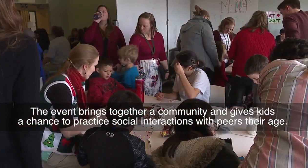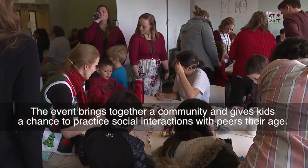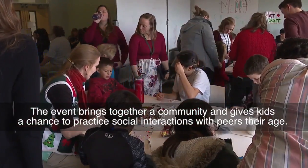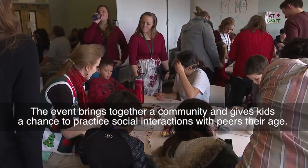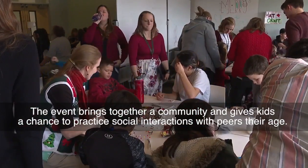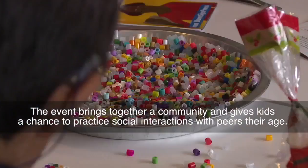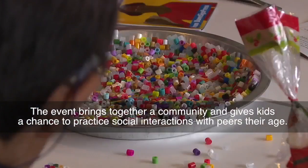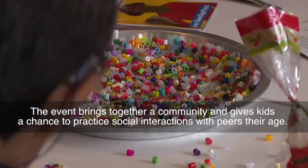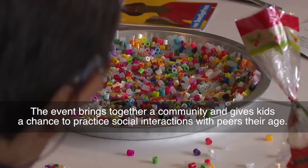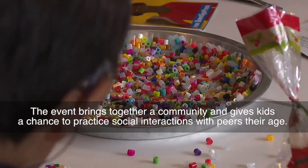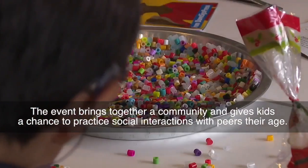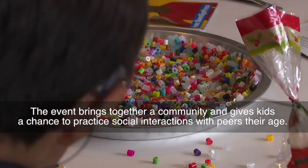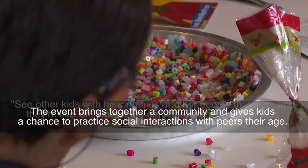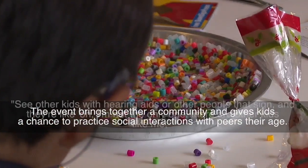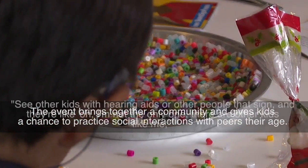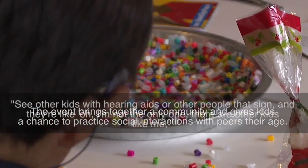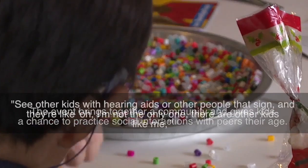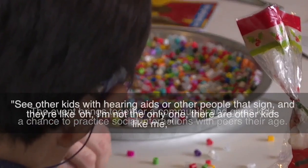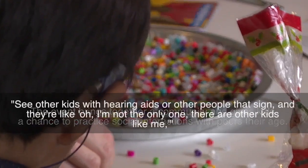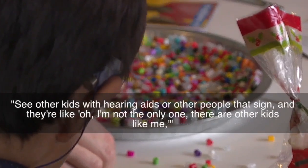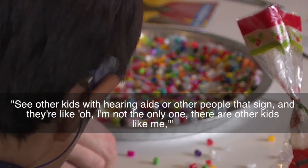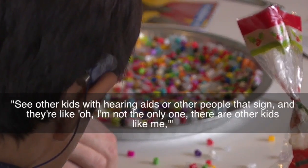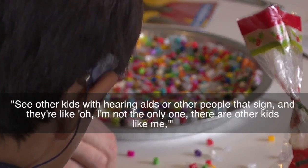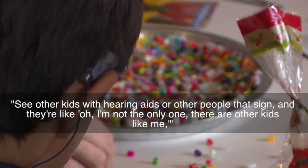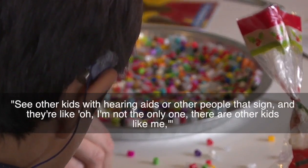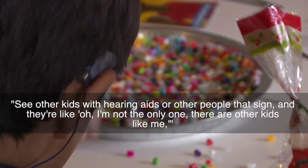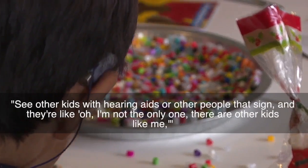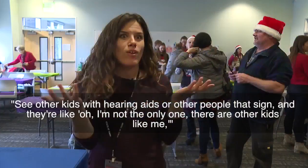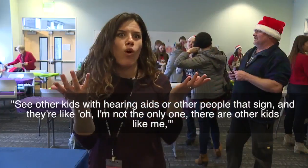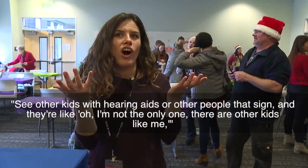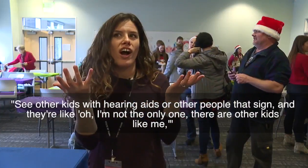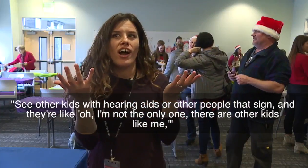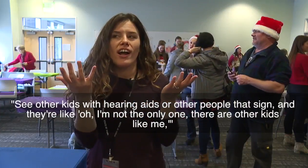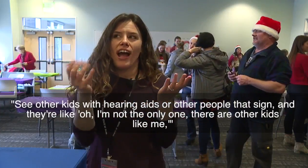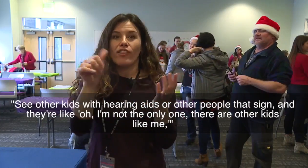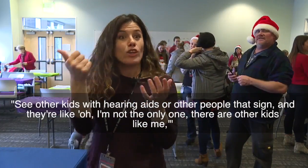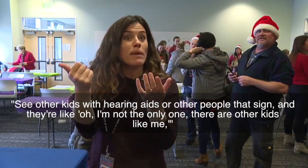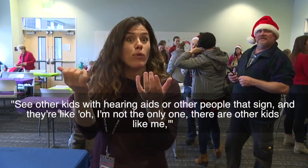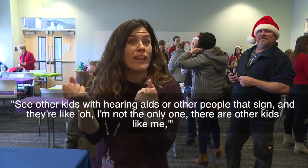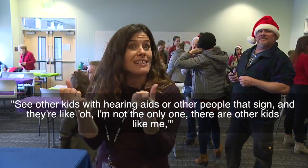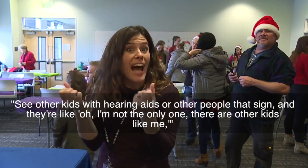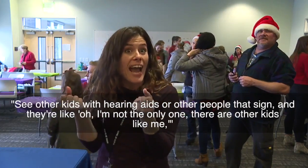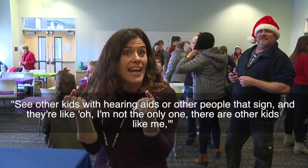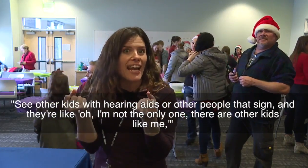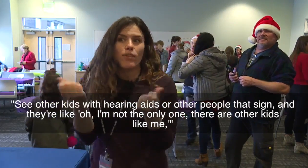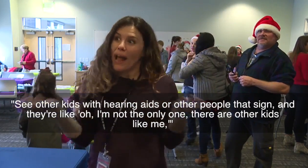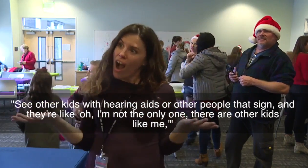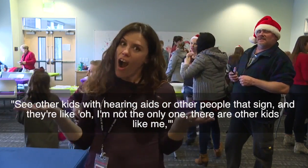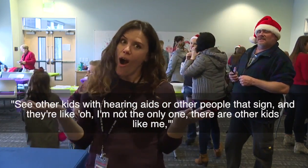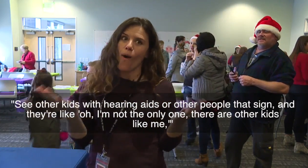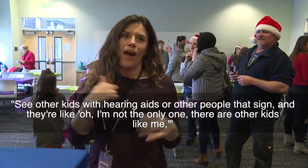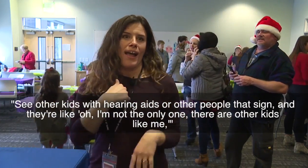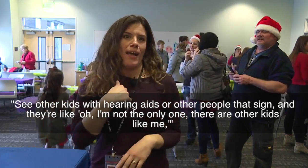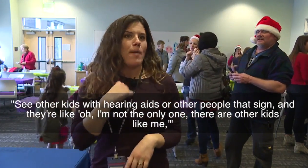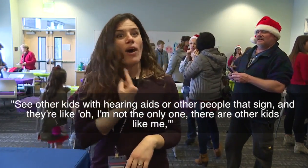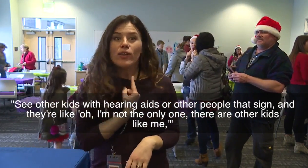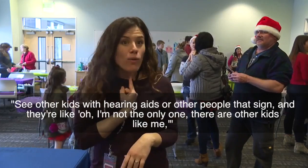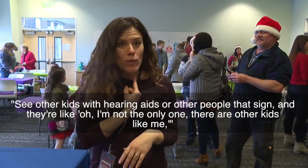with peers their age. See other kids with hearing aids or other people that sign and they're like, I'm not the only